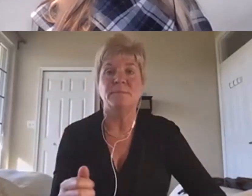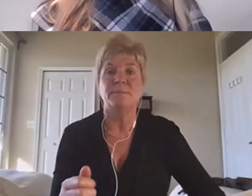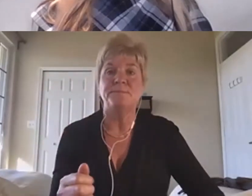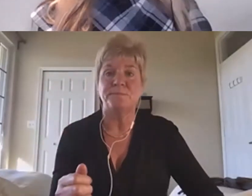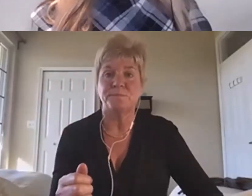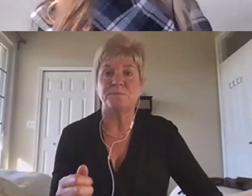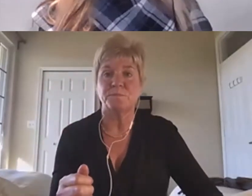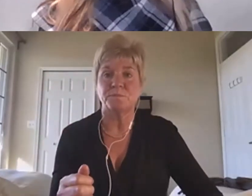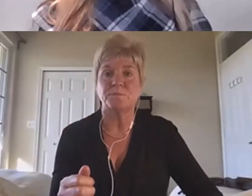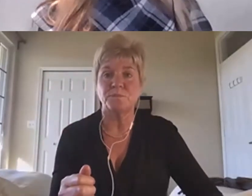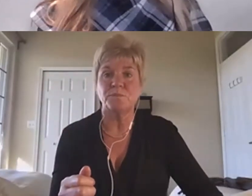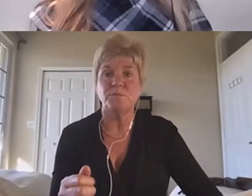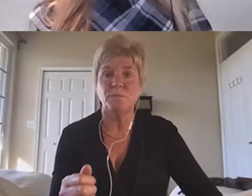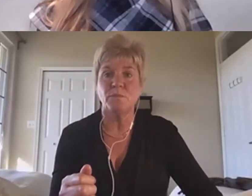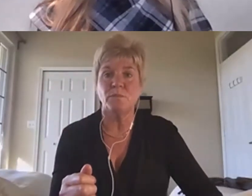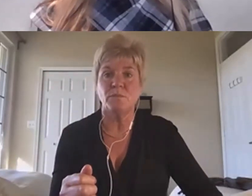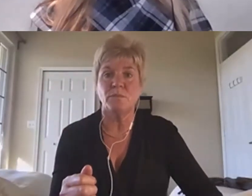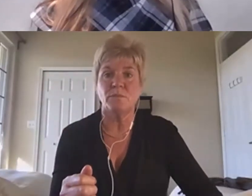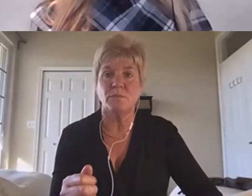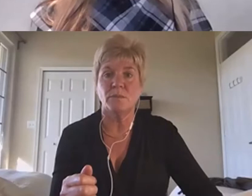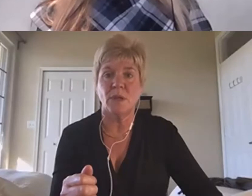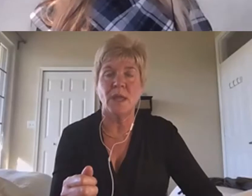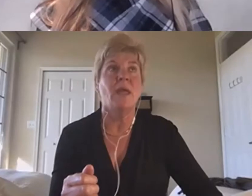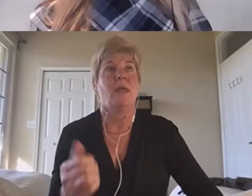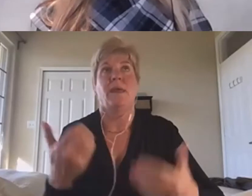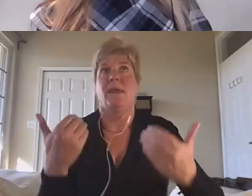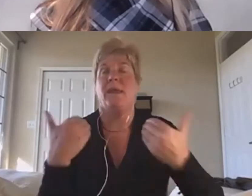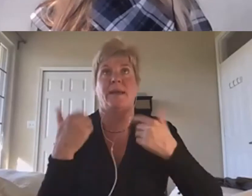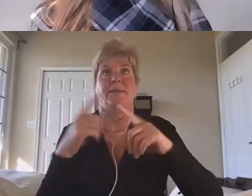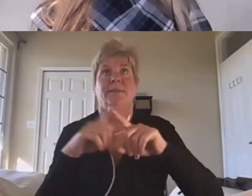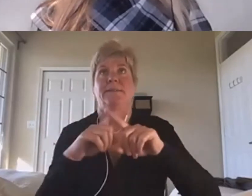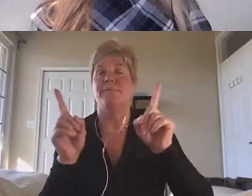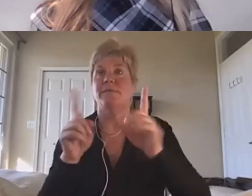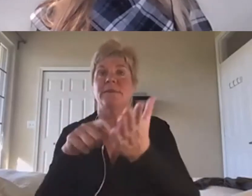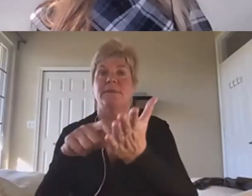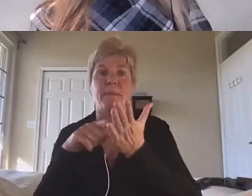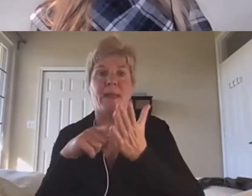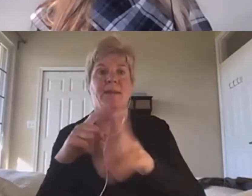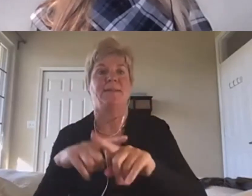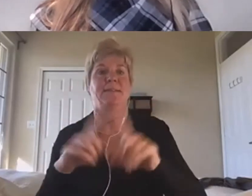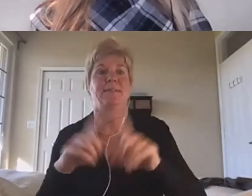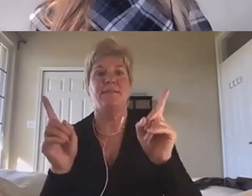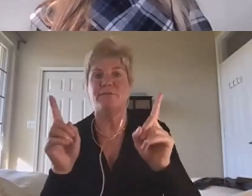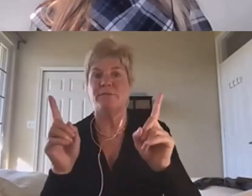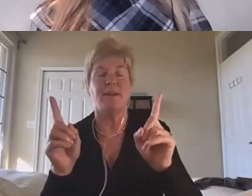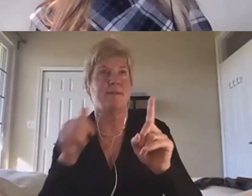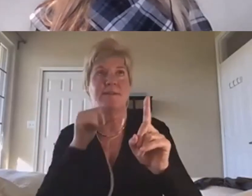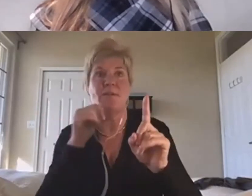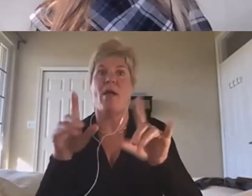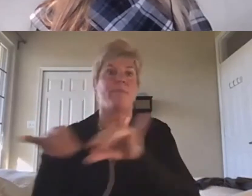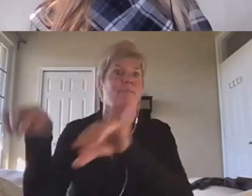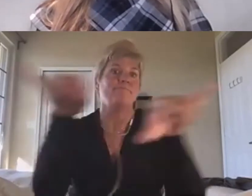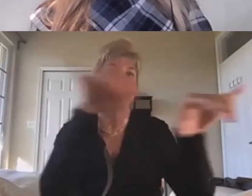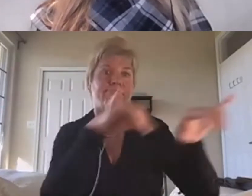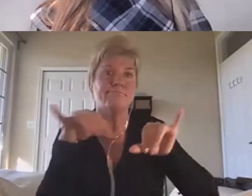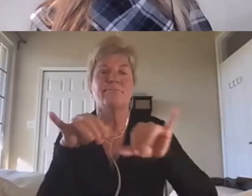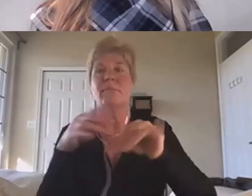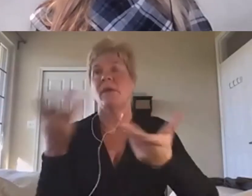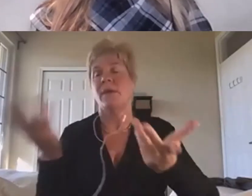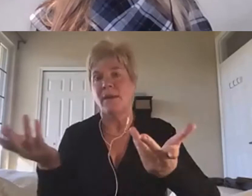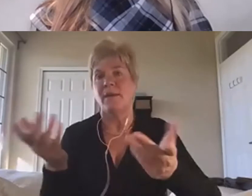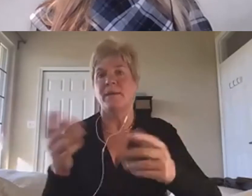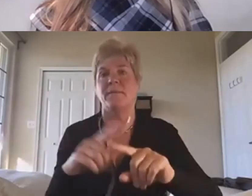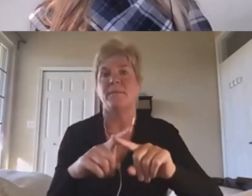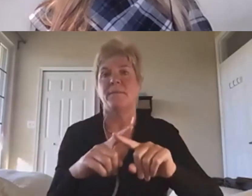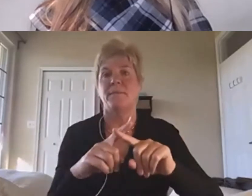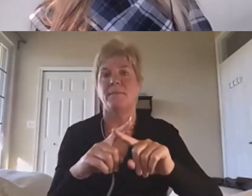demand cutters, it's got different demands that are different than most people. Yet we're not